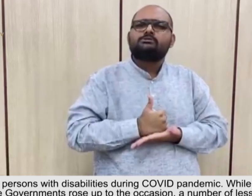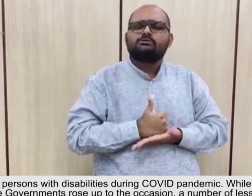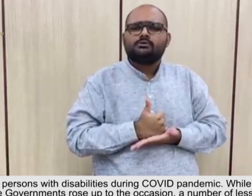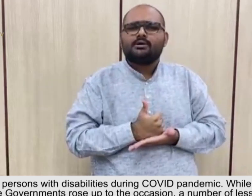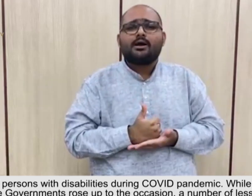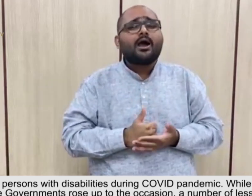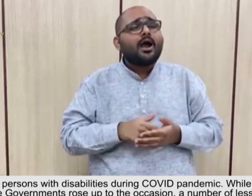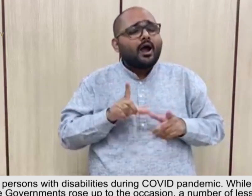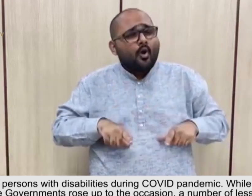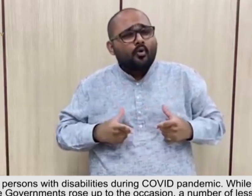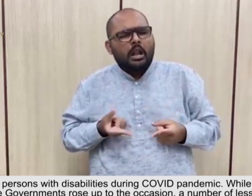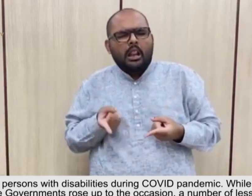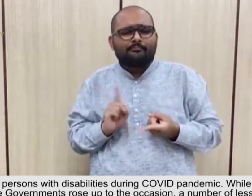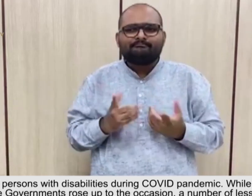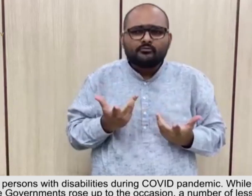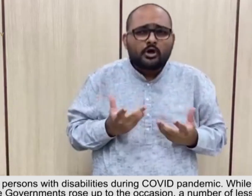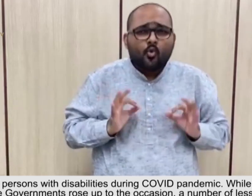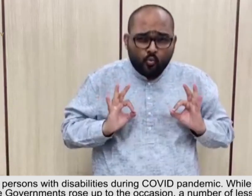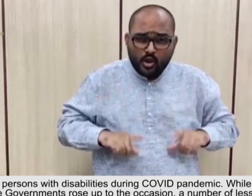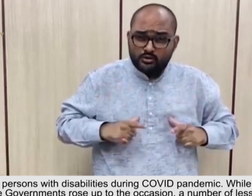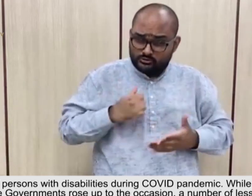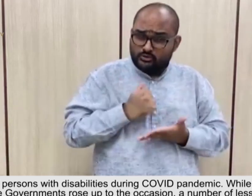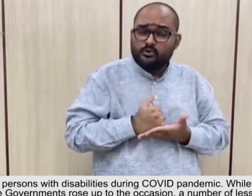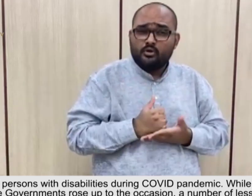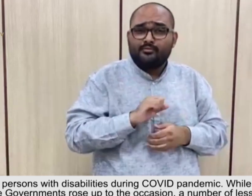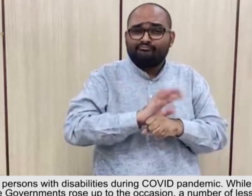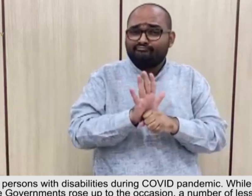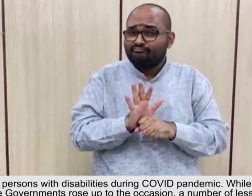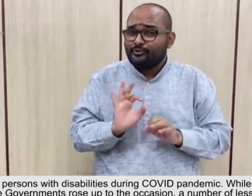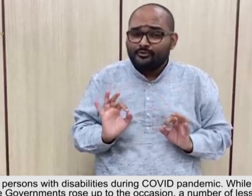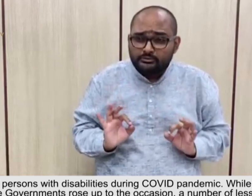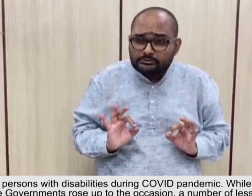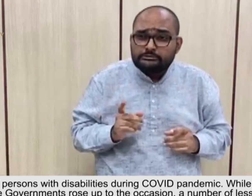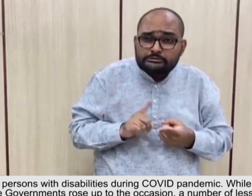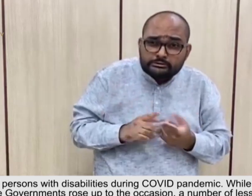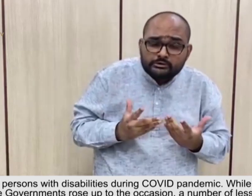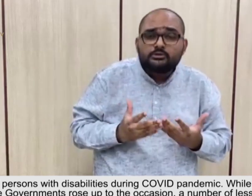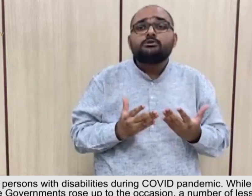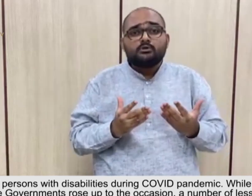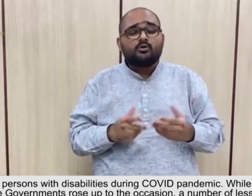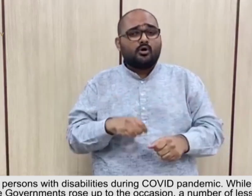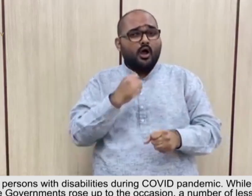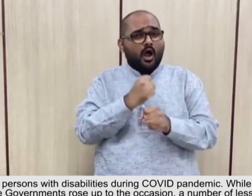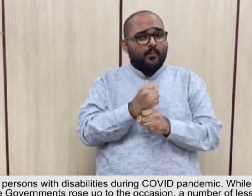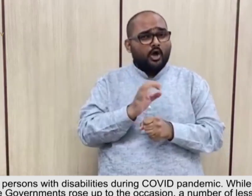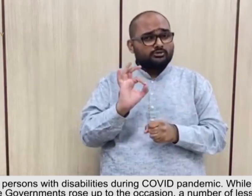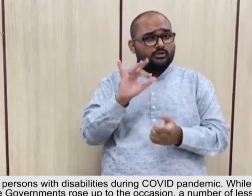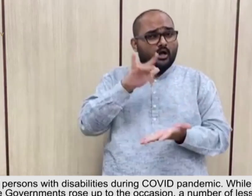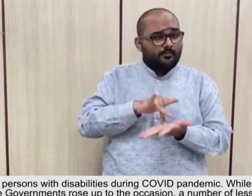during the COVID pandemic. While the central and state governments